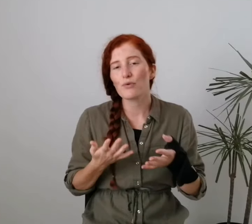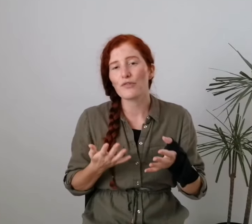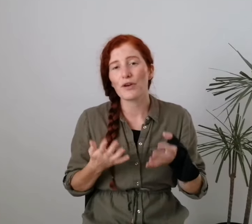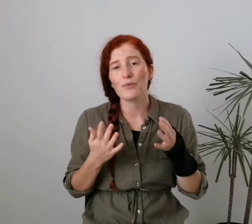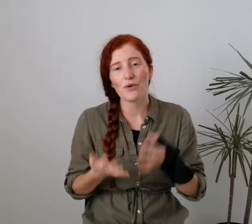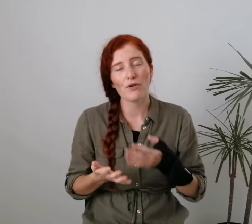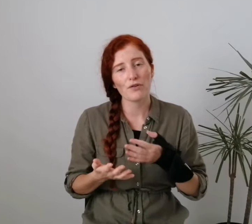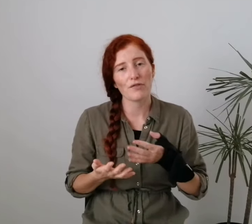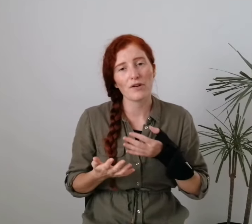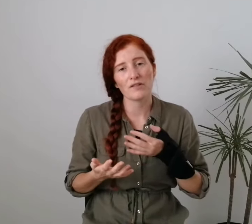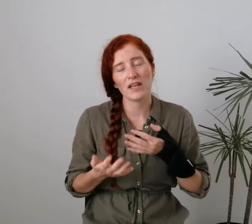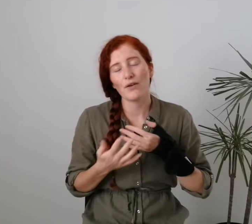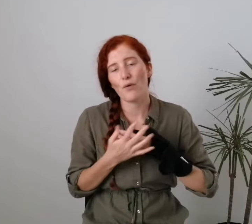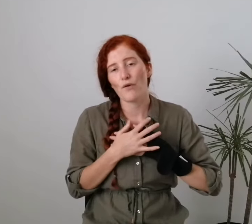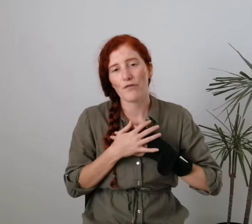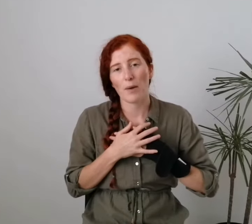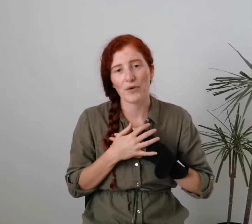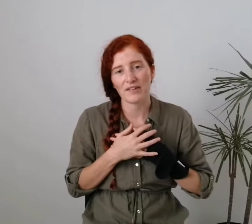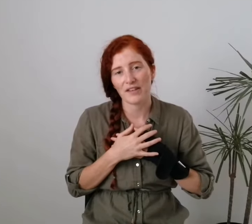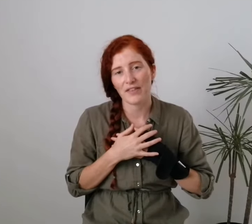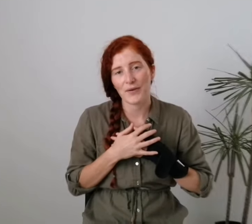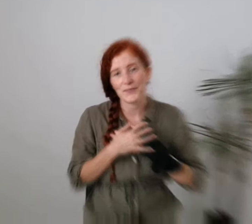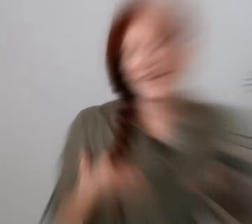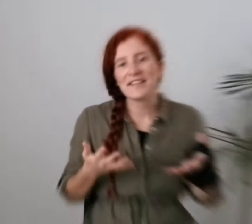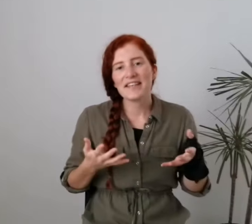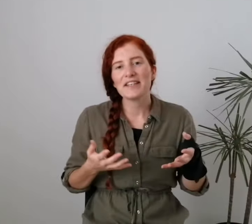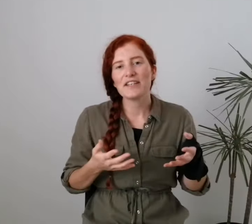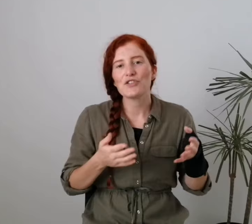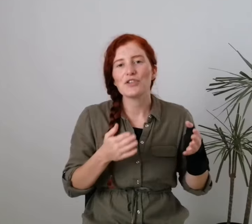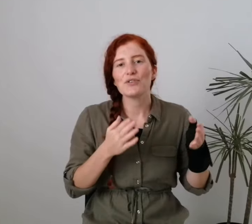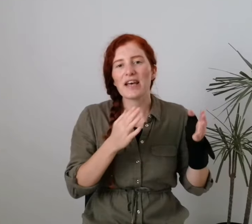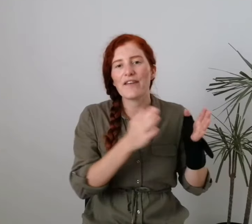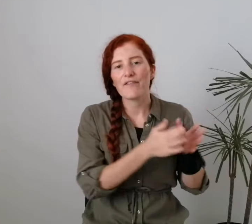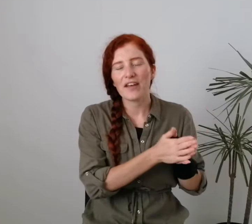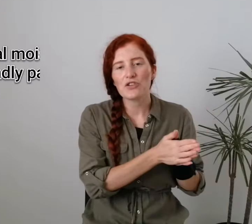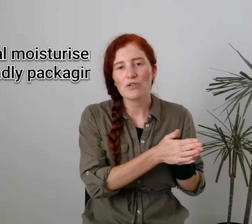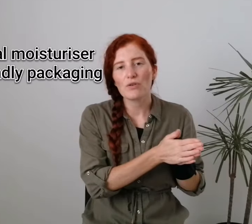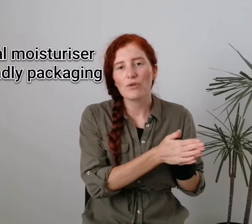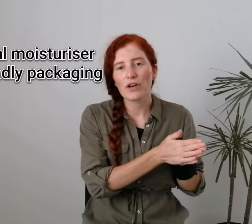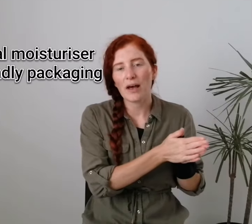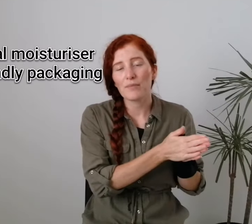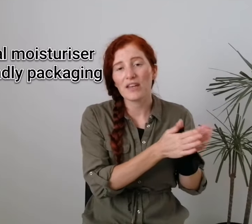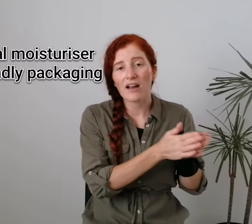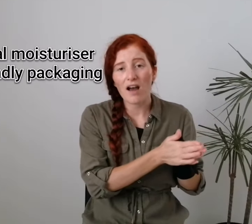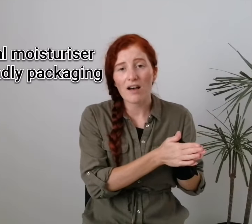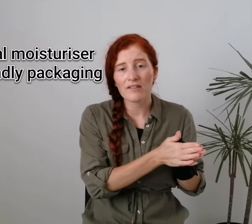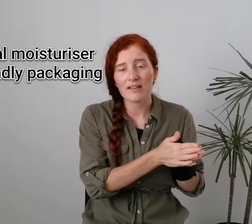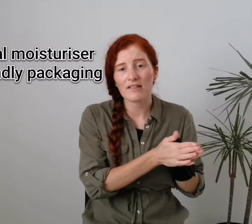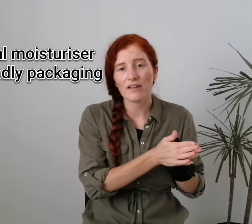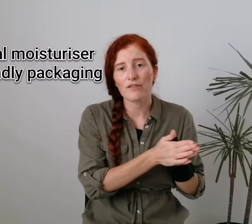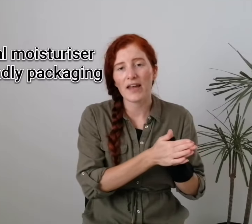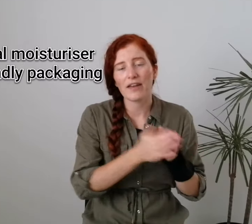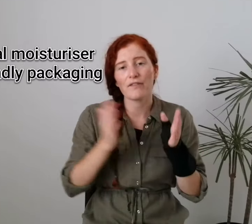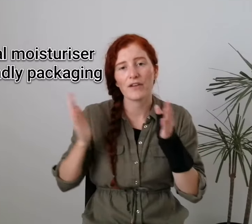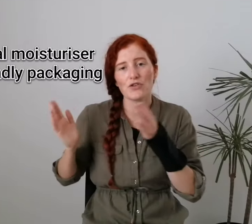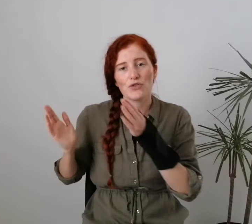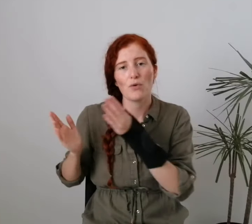they're also not good for our skin or for our bodies either. Eighteen is to use a facial oil that comes in glass instead of a conventional